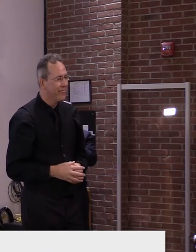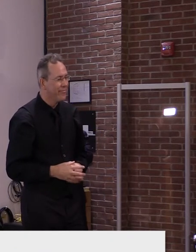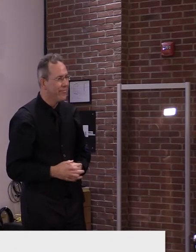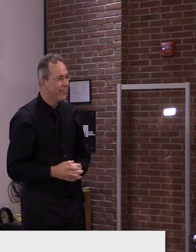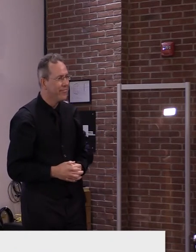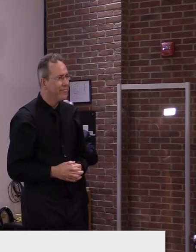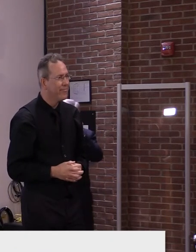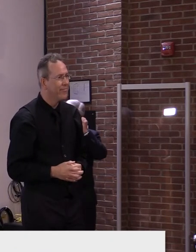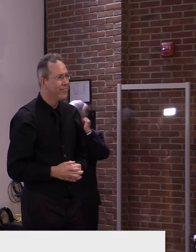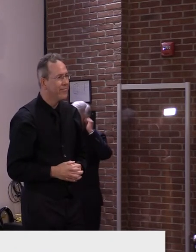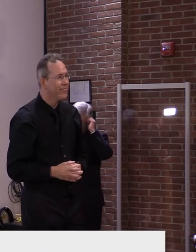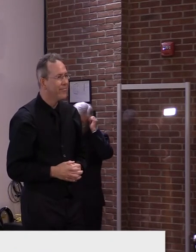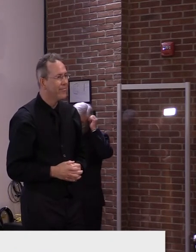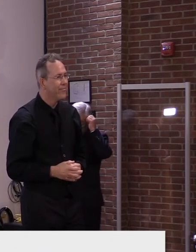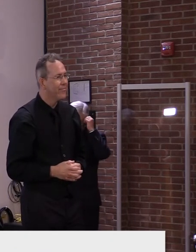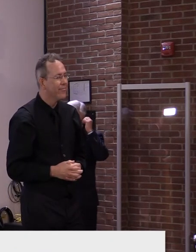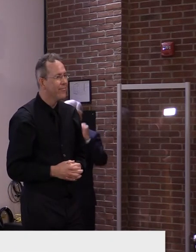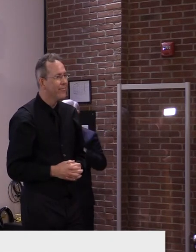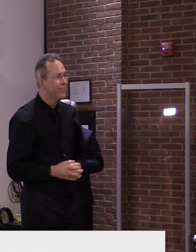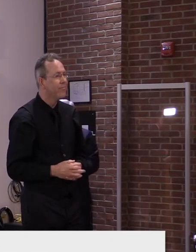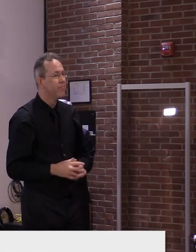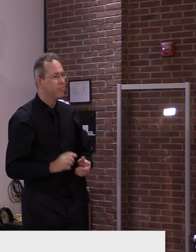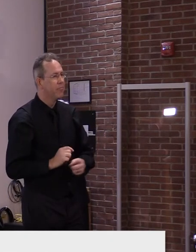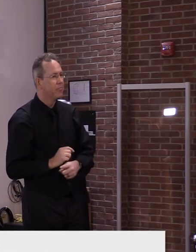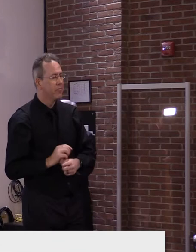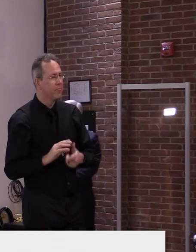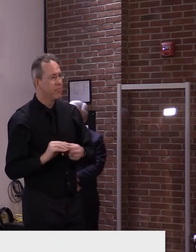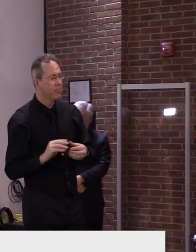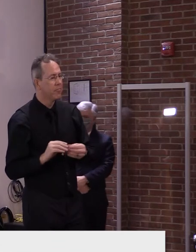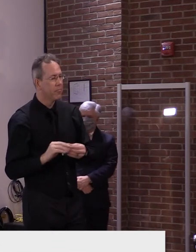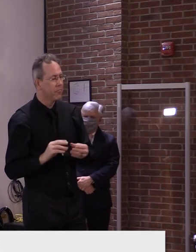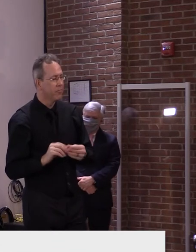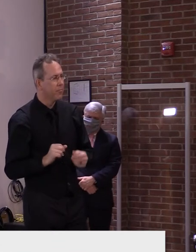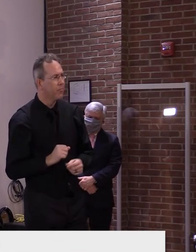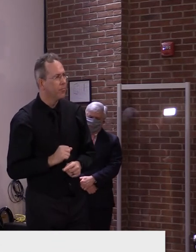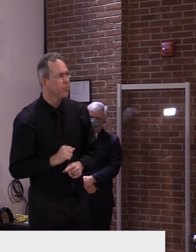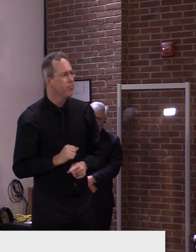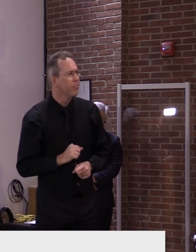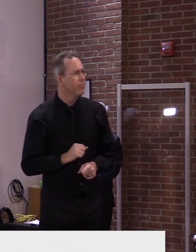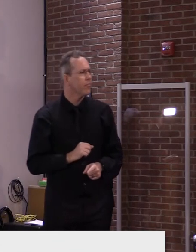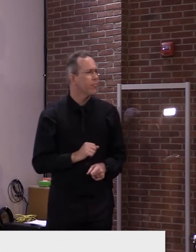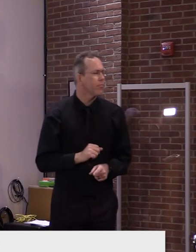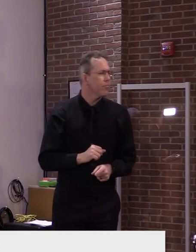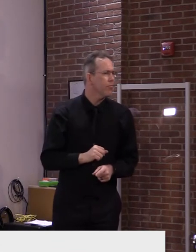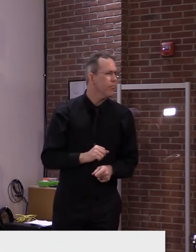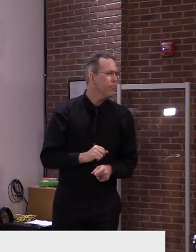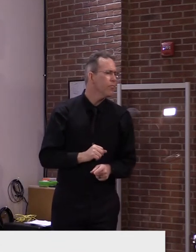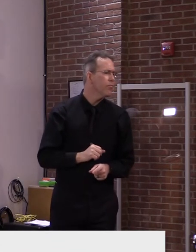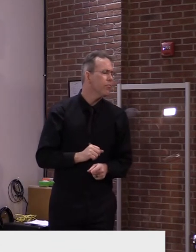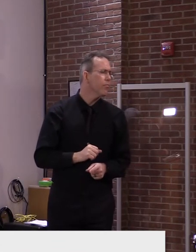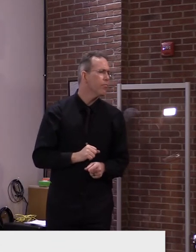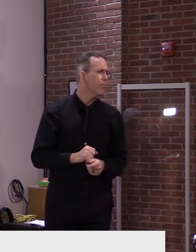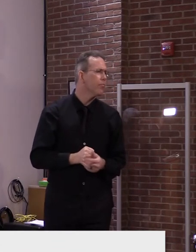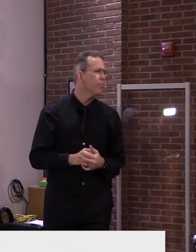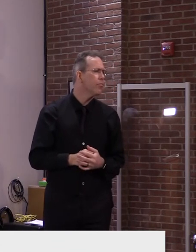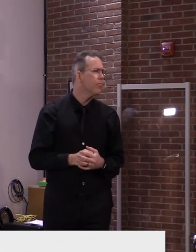the Vermont Supreme Court upholding the constitution, constitutionality of the state law on crime control.